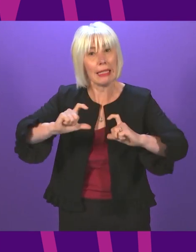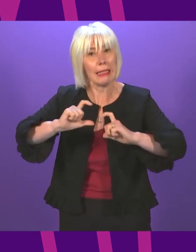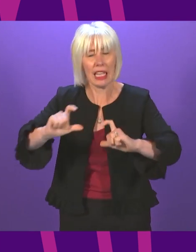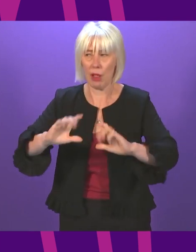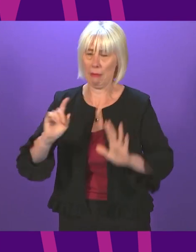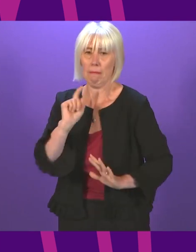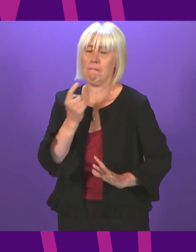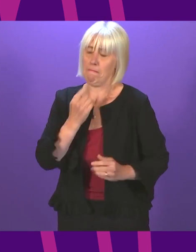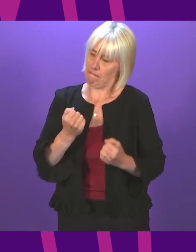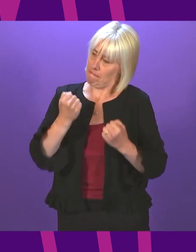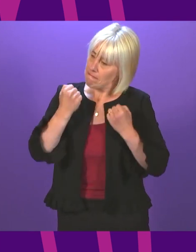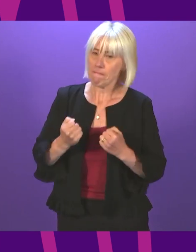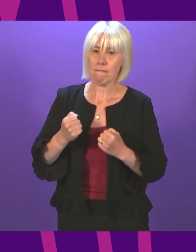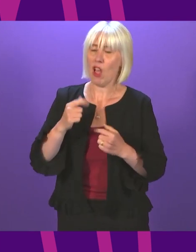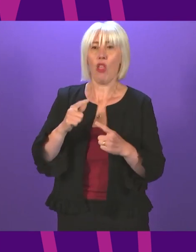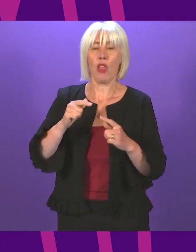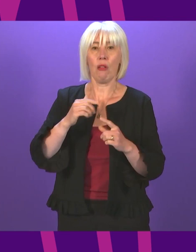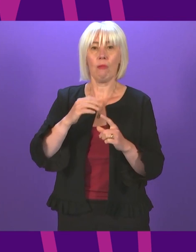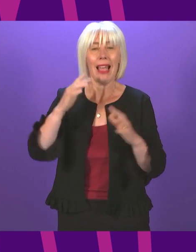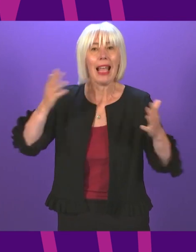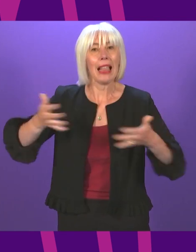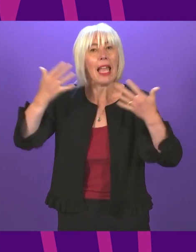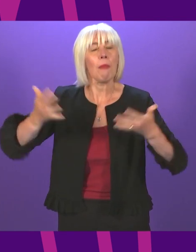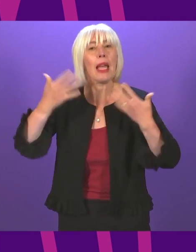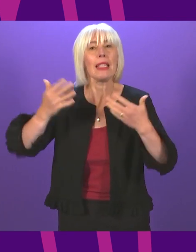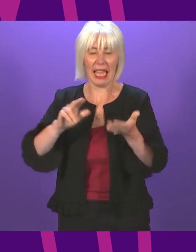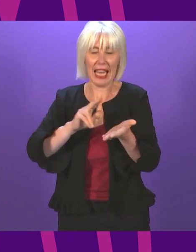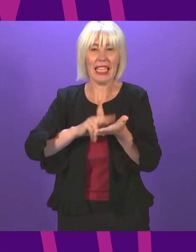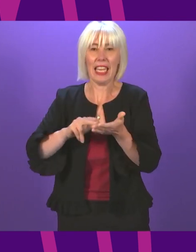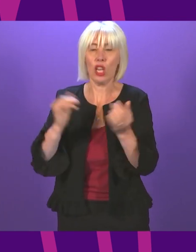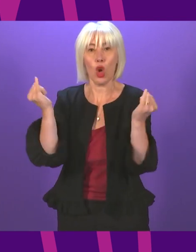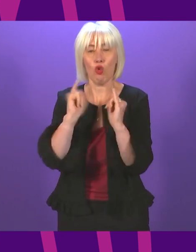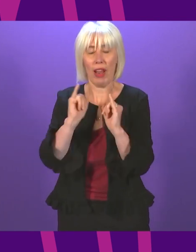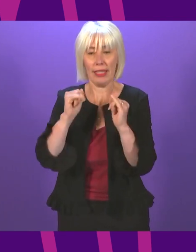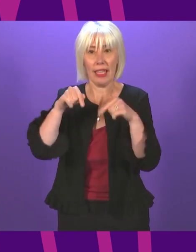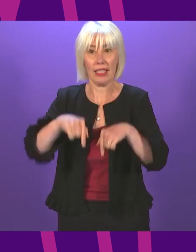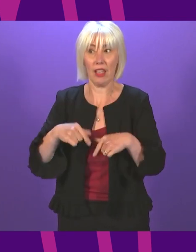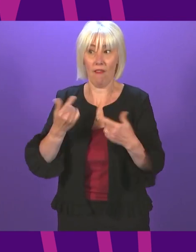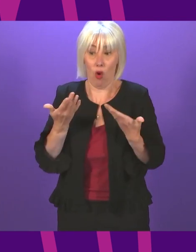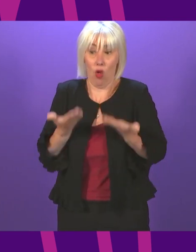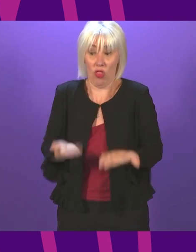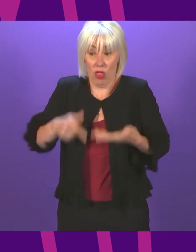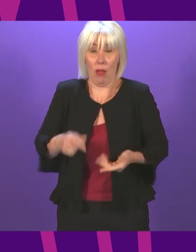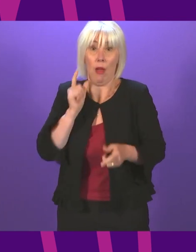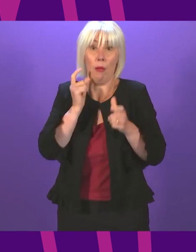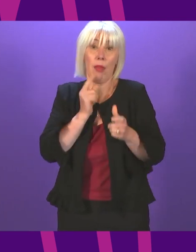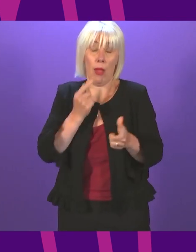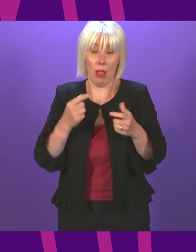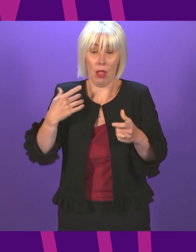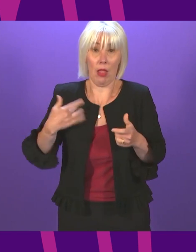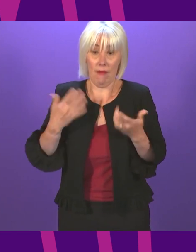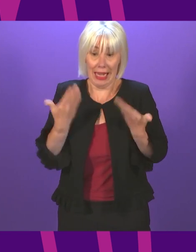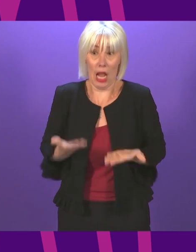the climate and nature crisis which threaten the planet and the security of this and future generations. We must,